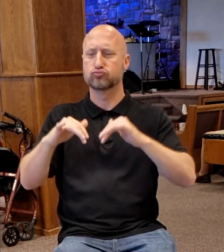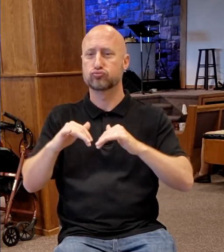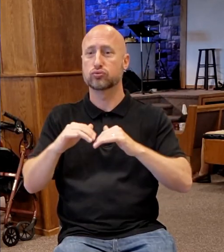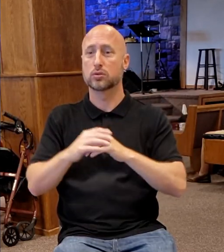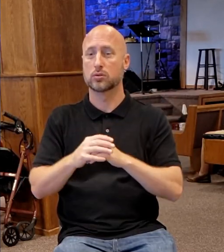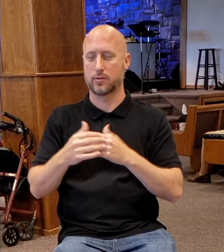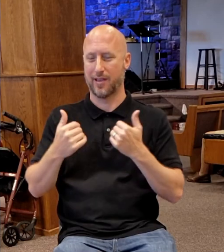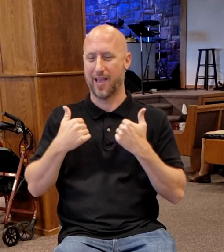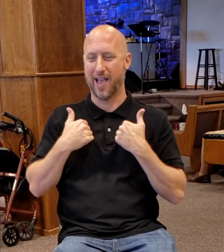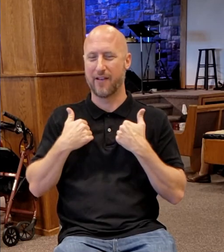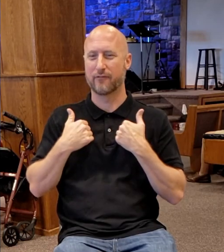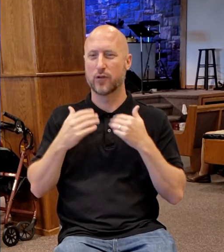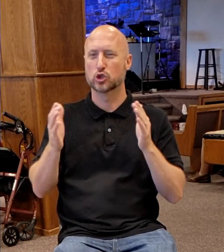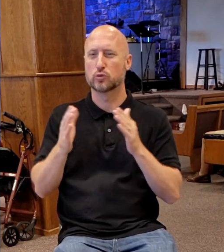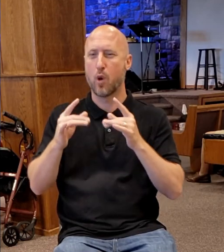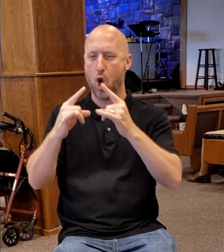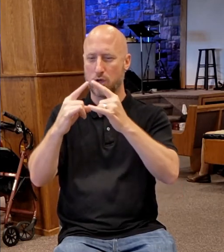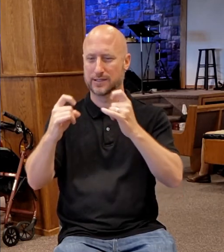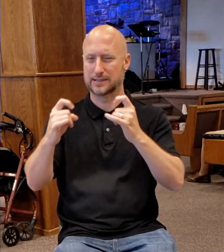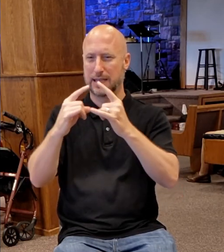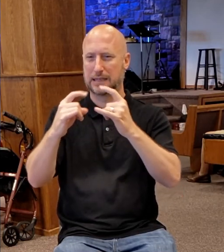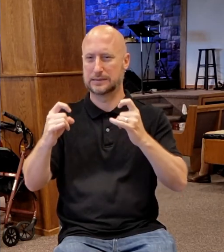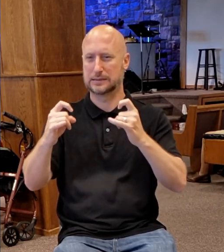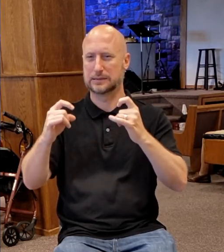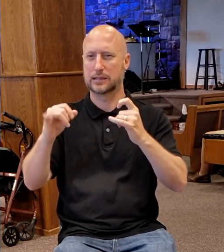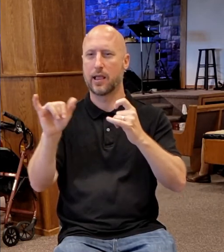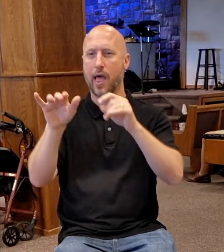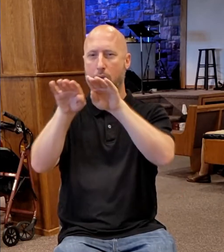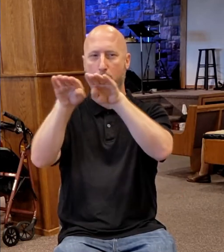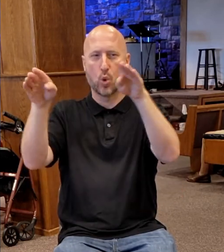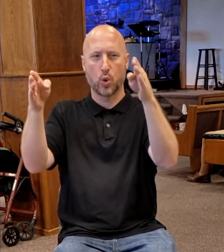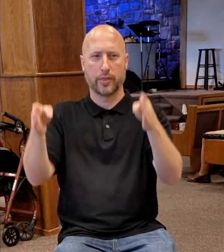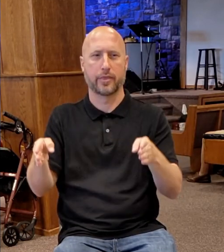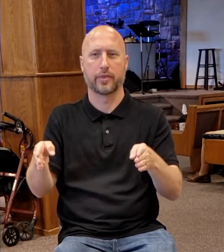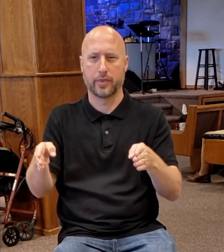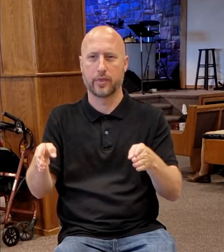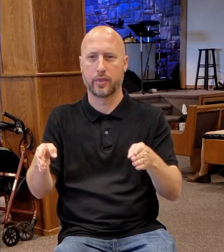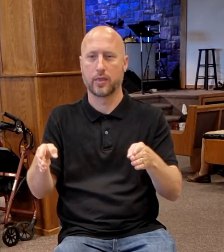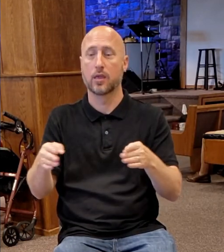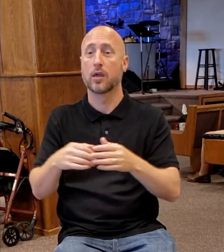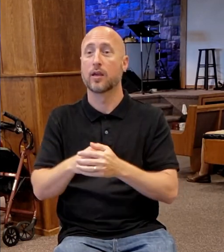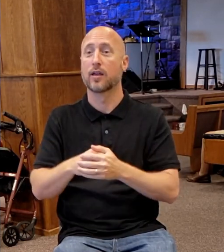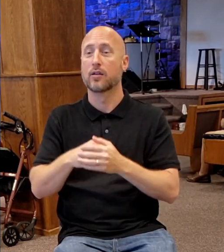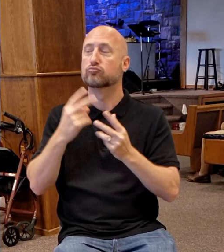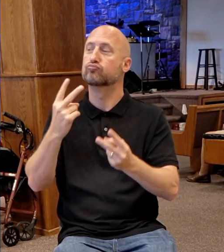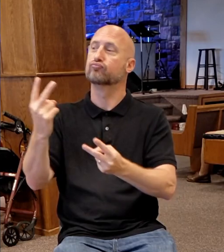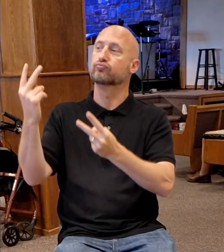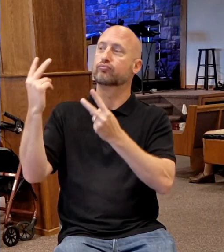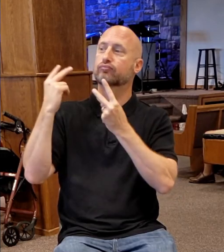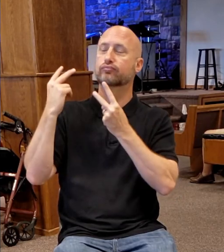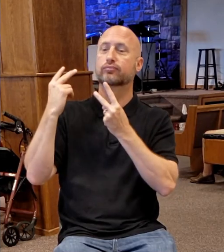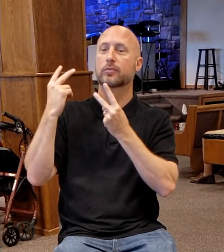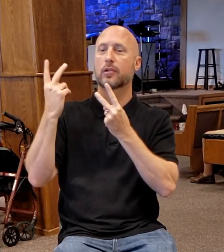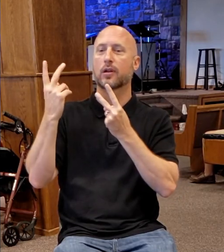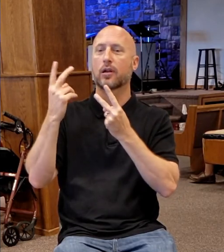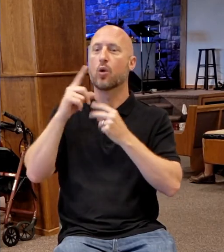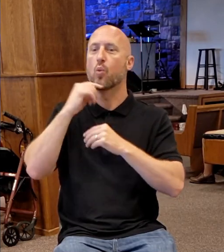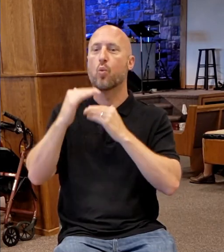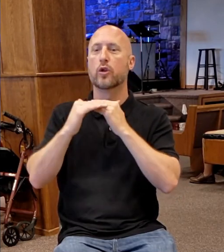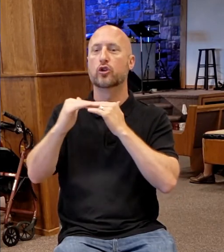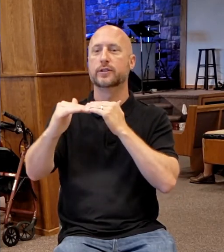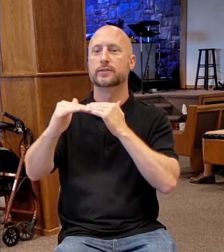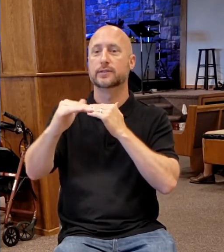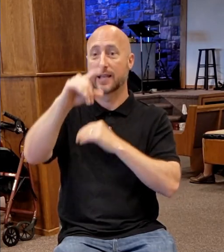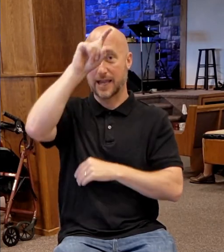booze to bring into memorial the wilderness wanderings and then coming into the promised